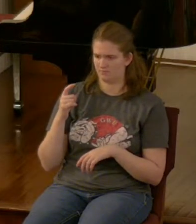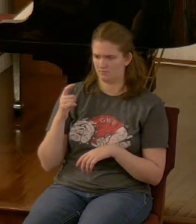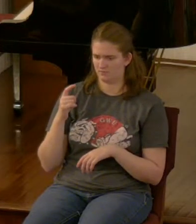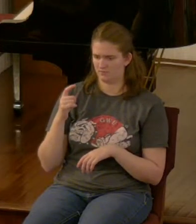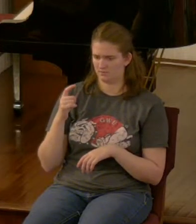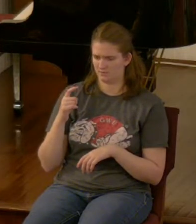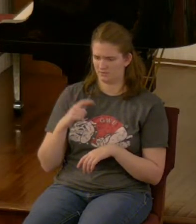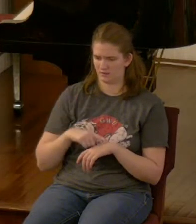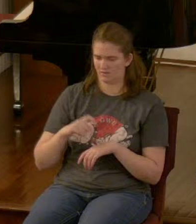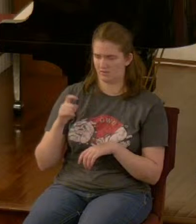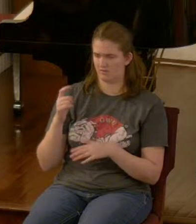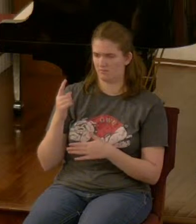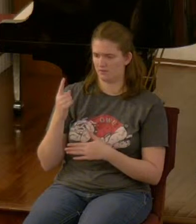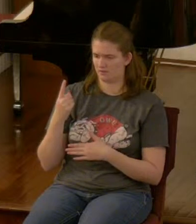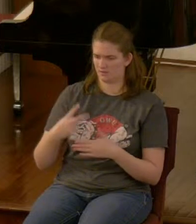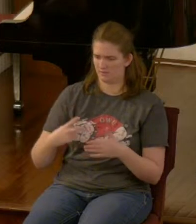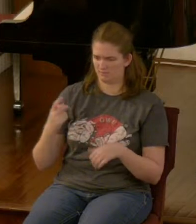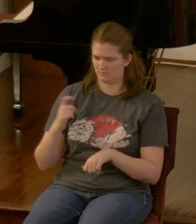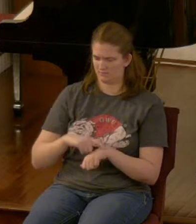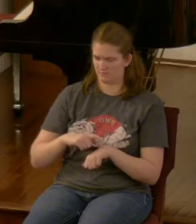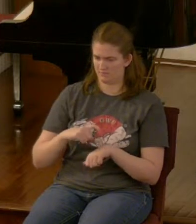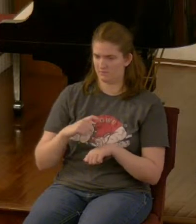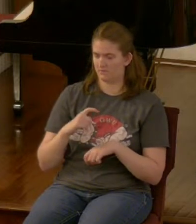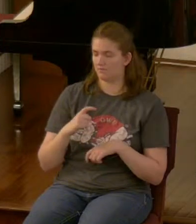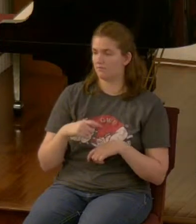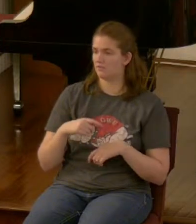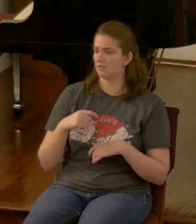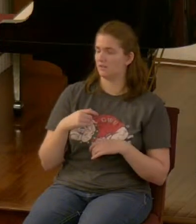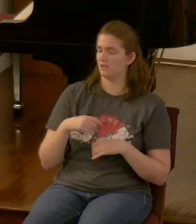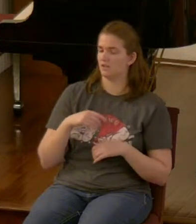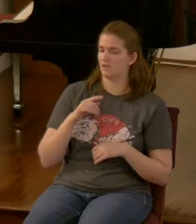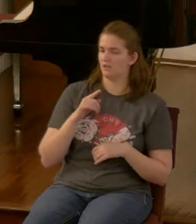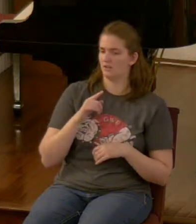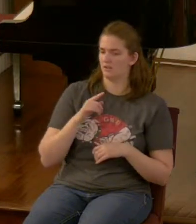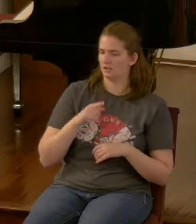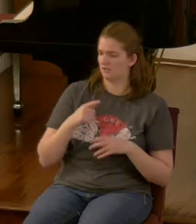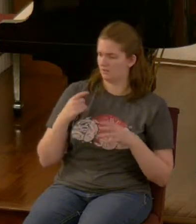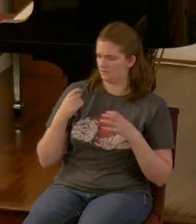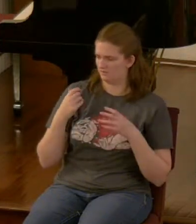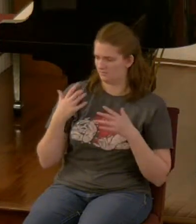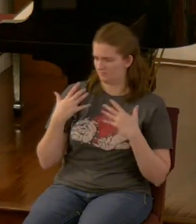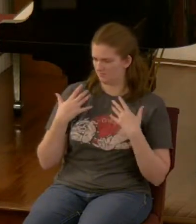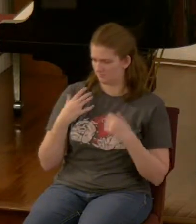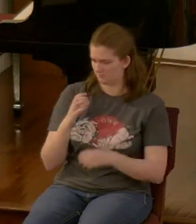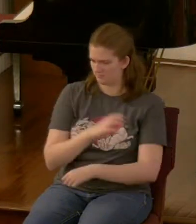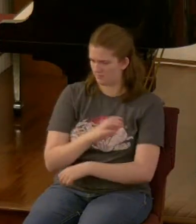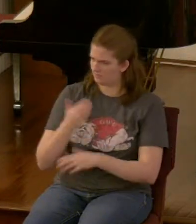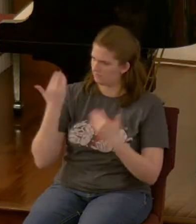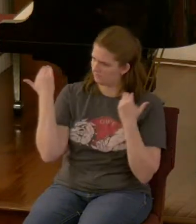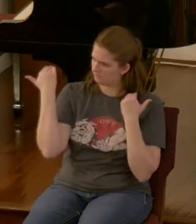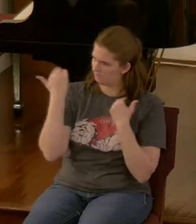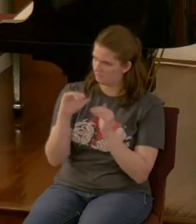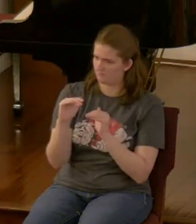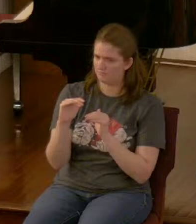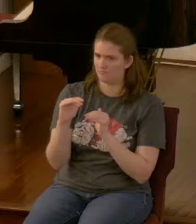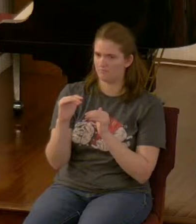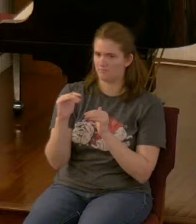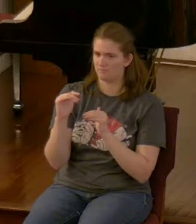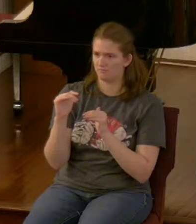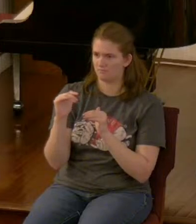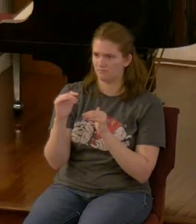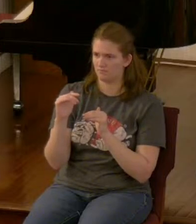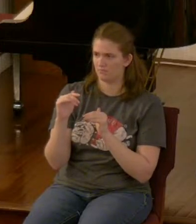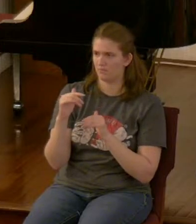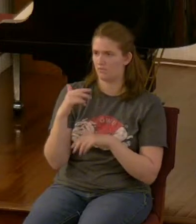the power of the little horn over the saints is limited it will last for three and one half